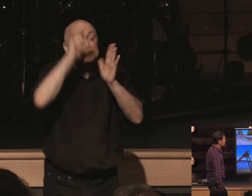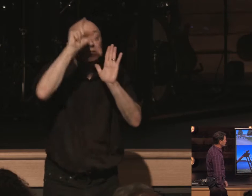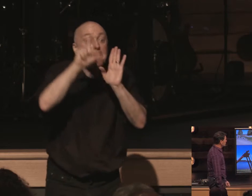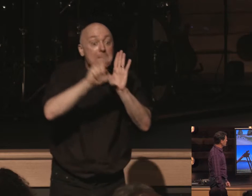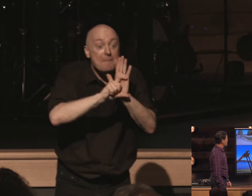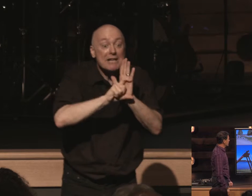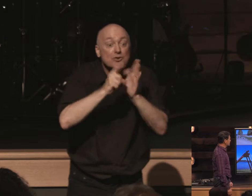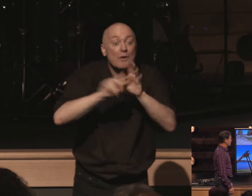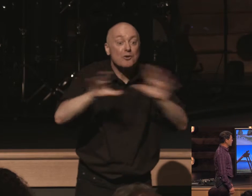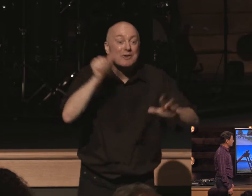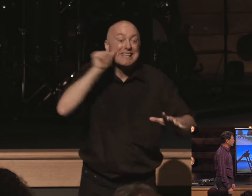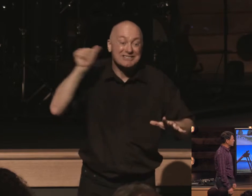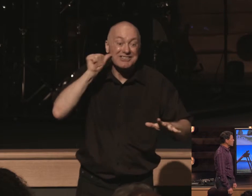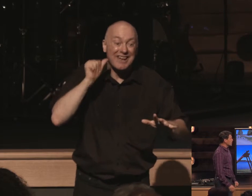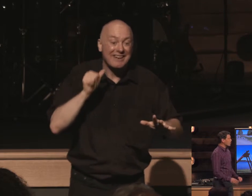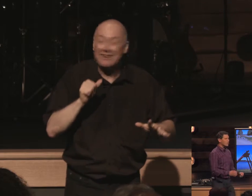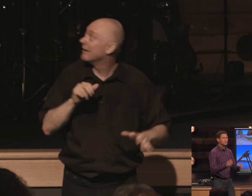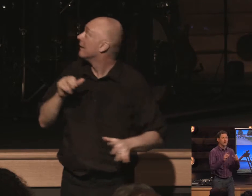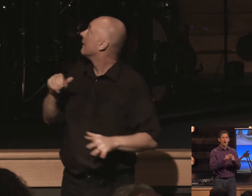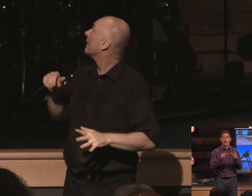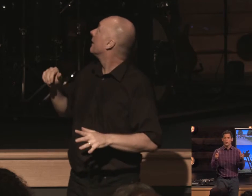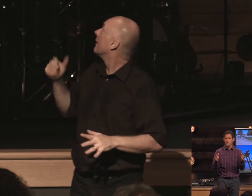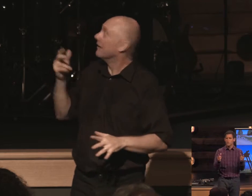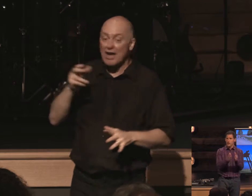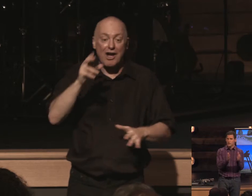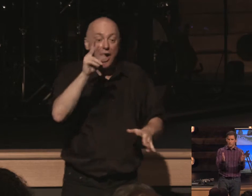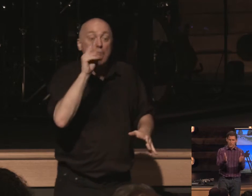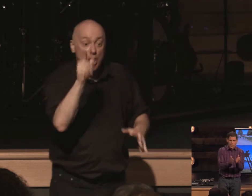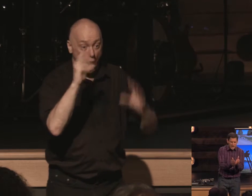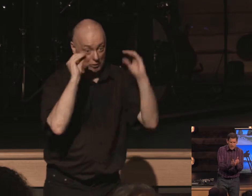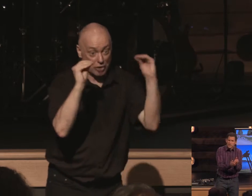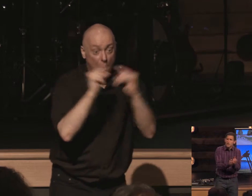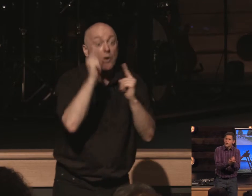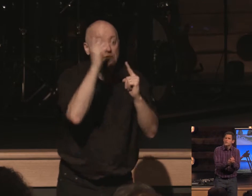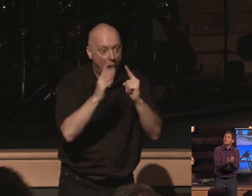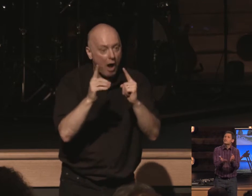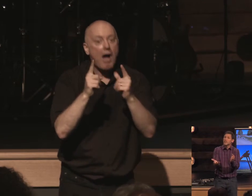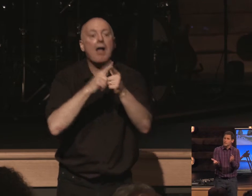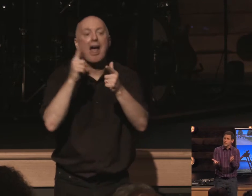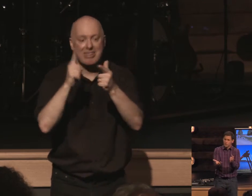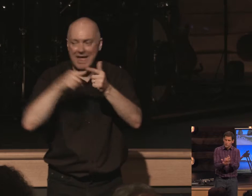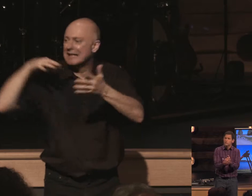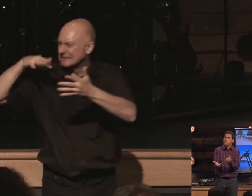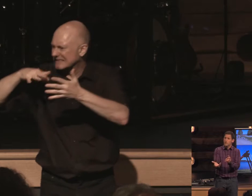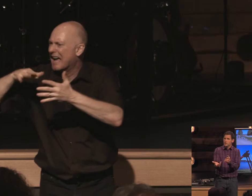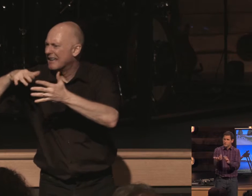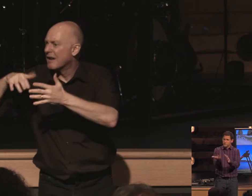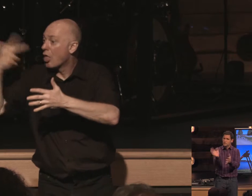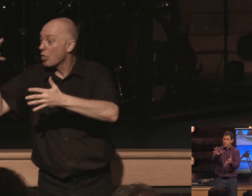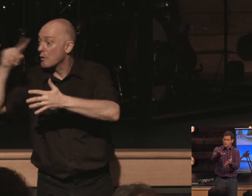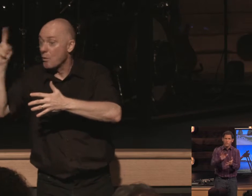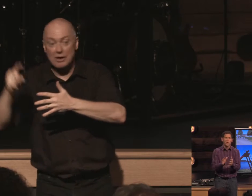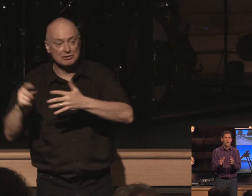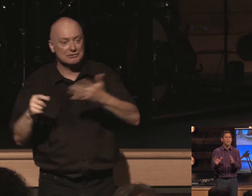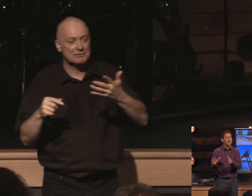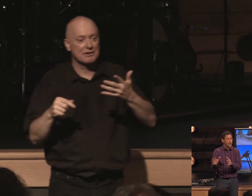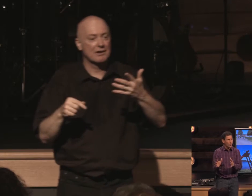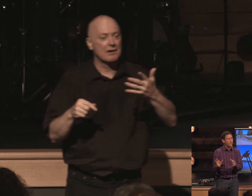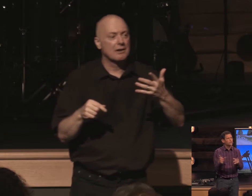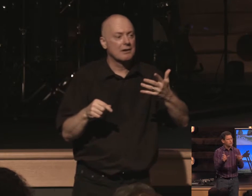have been doing uh yesterday okay so carl taught on the word of god a little bit then he taught here's how to study god's word here's three questions stickers for the bible go away here's